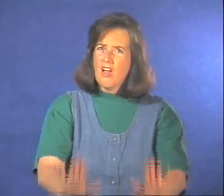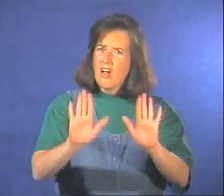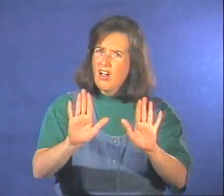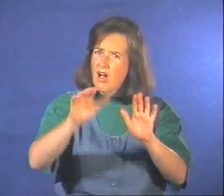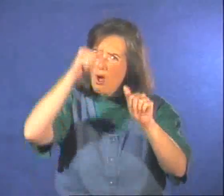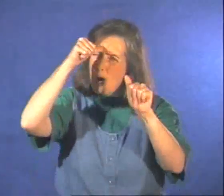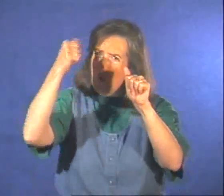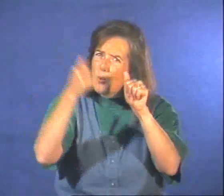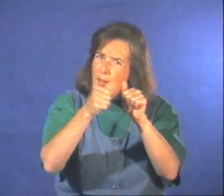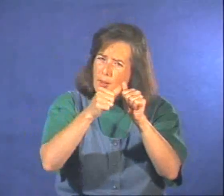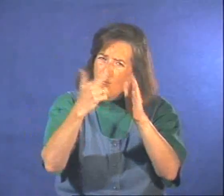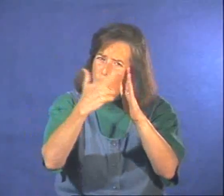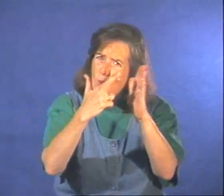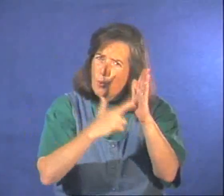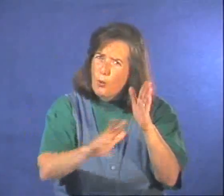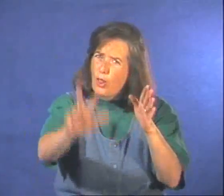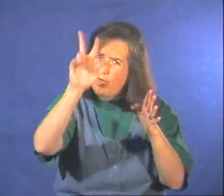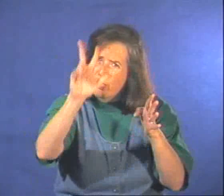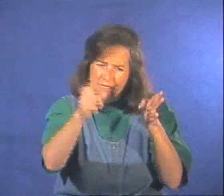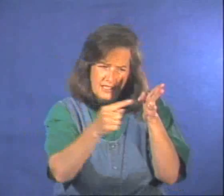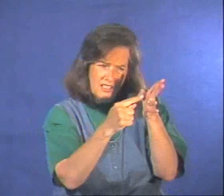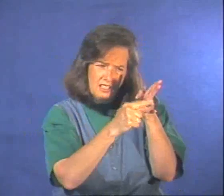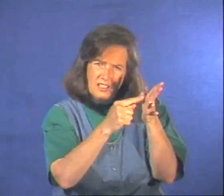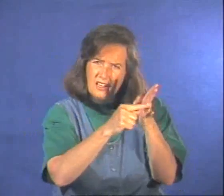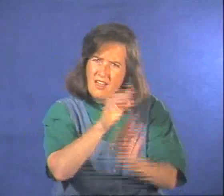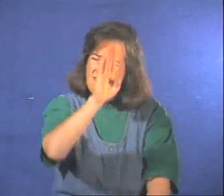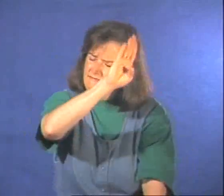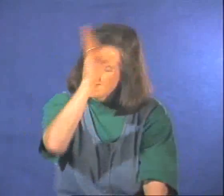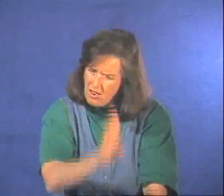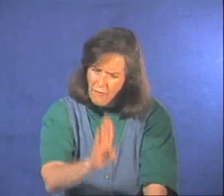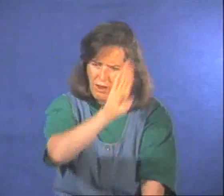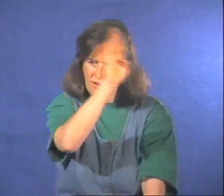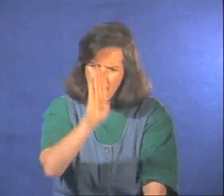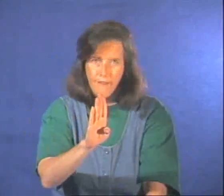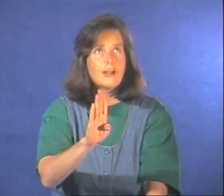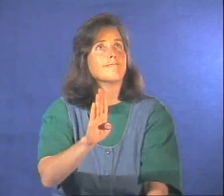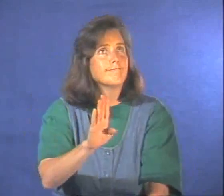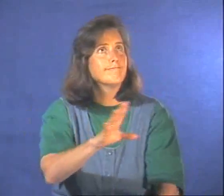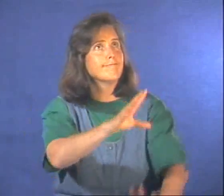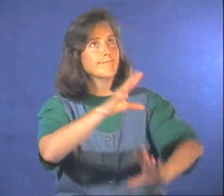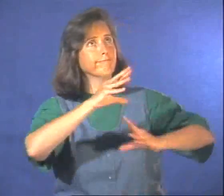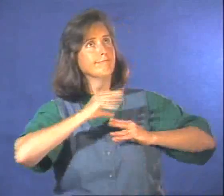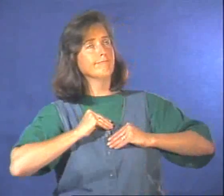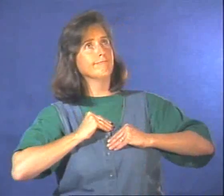Remember rule three, never take gifts without your parents permission.